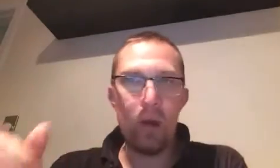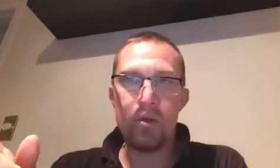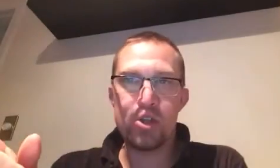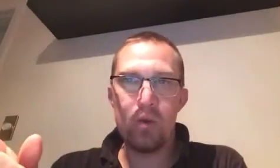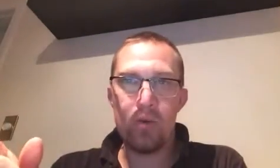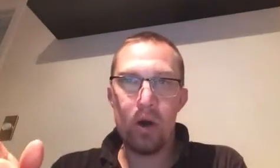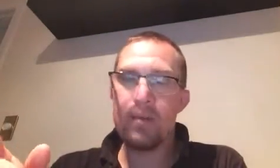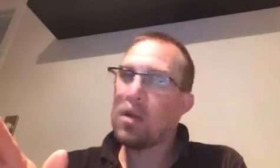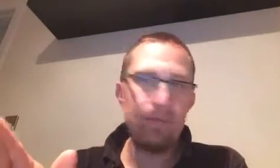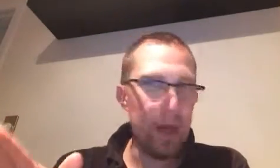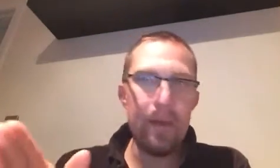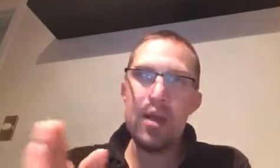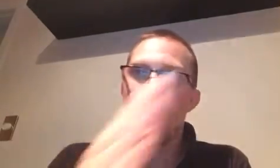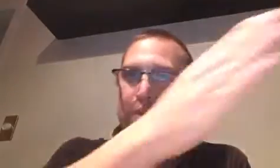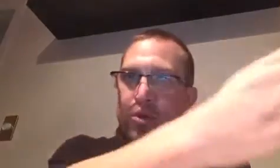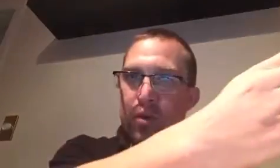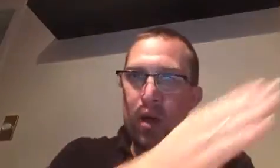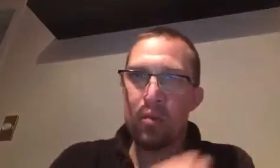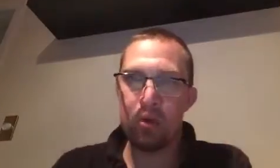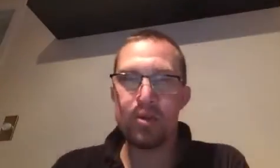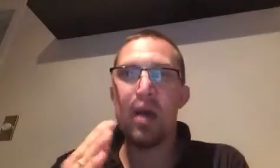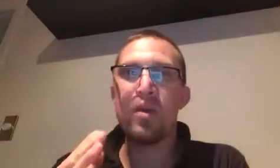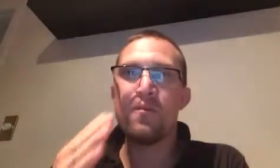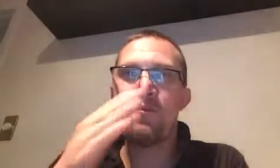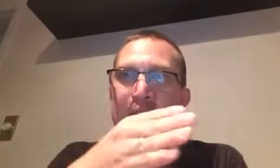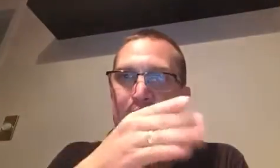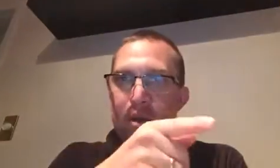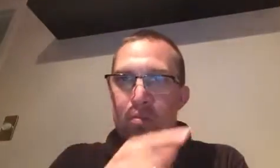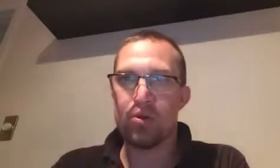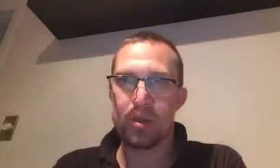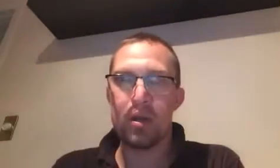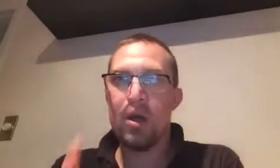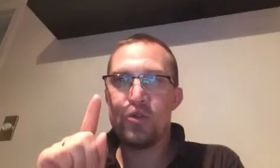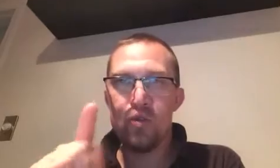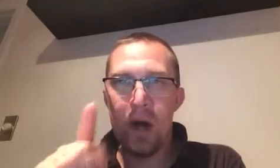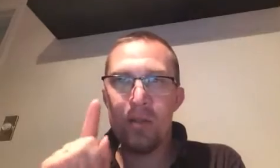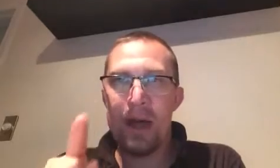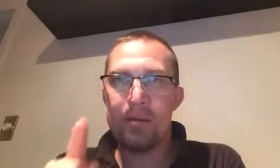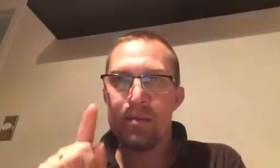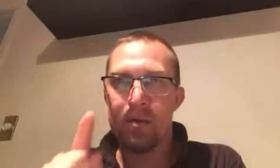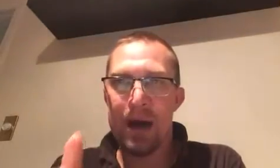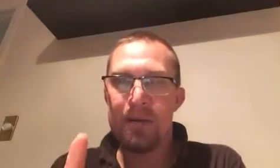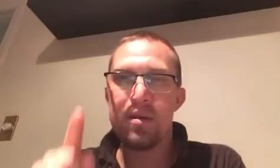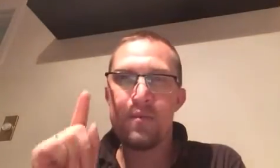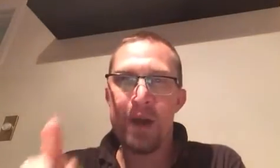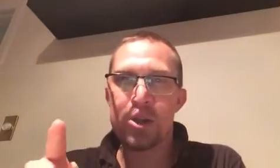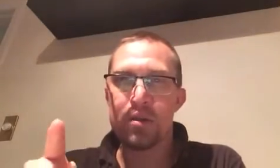whether it's true or not, and then it goes out to another person, and we infect another person. Do not let that infection